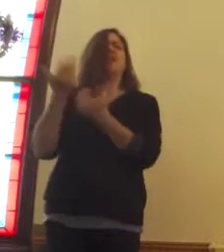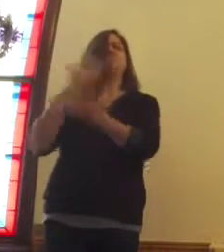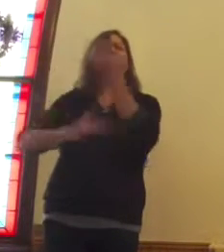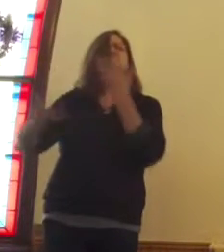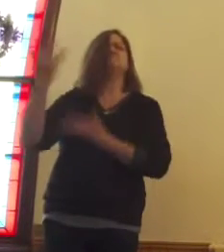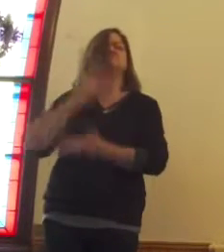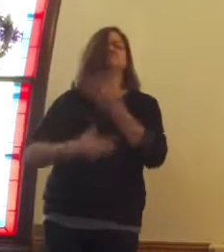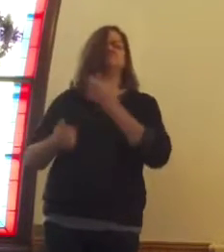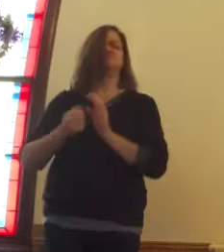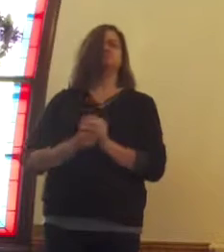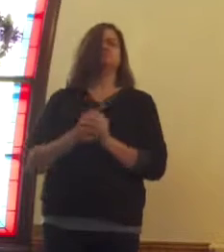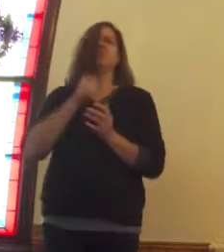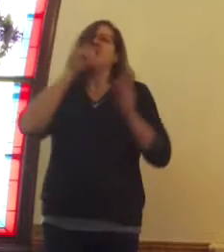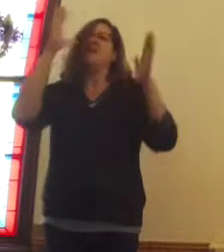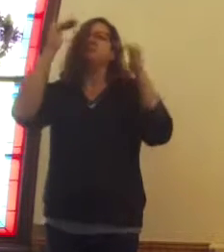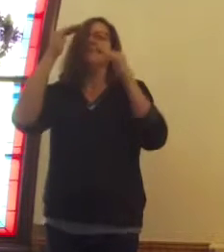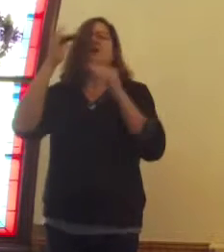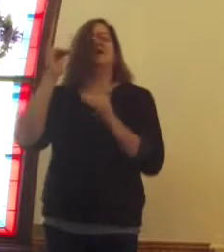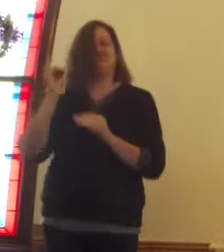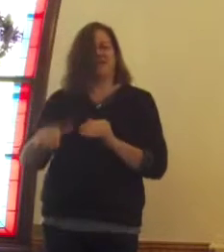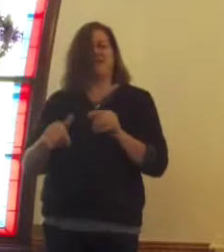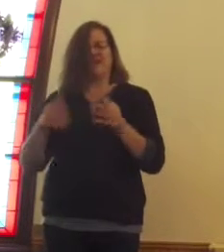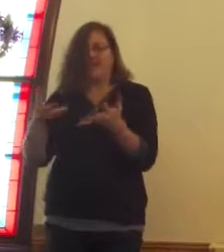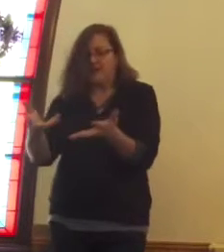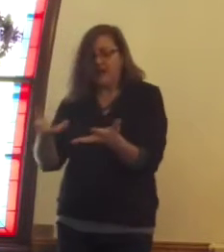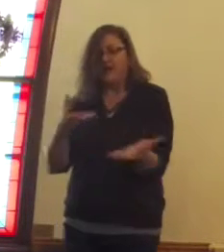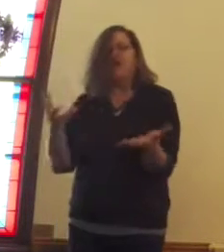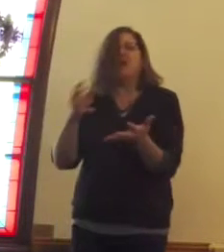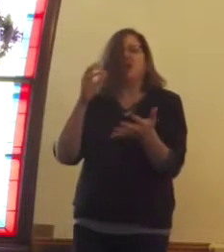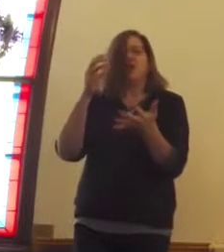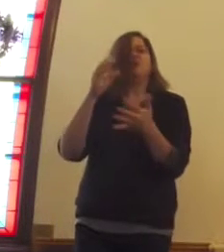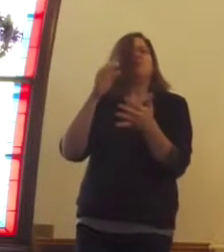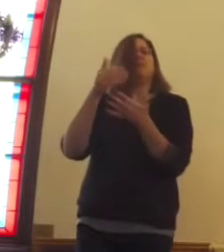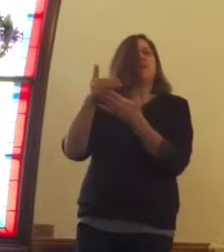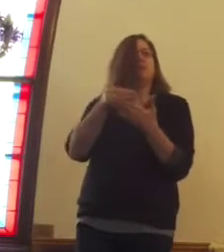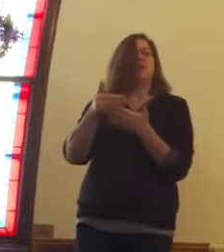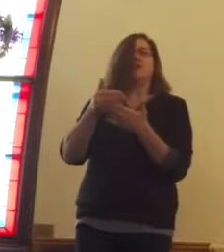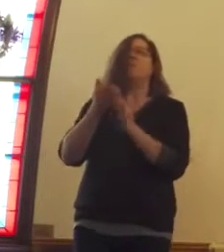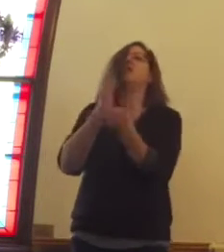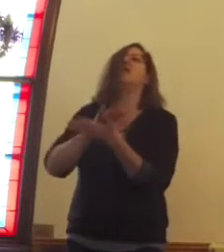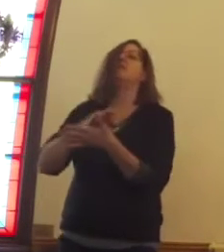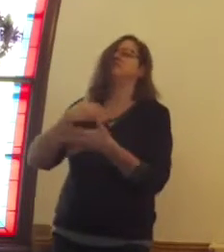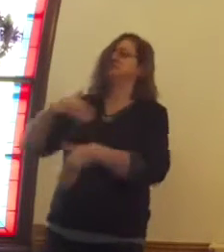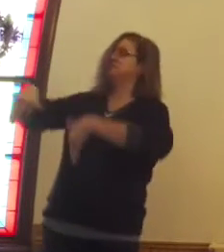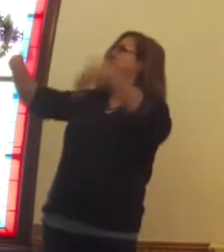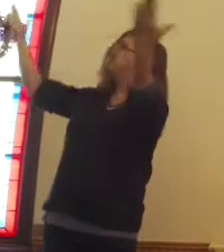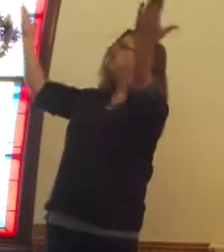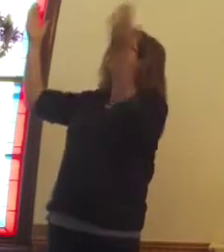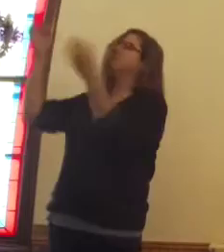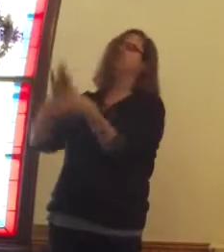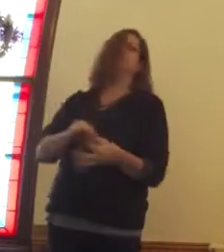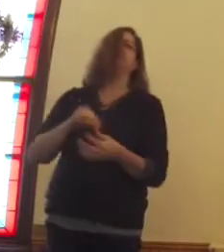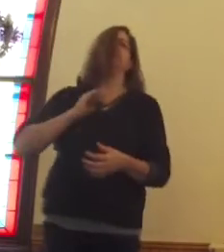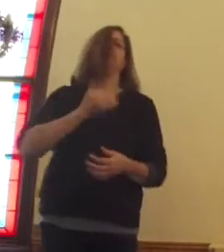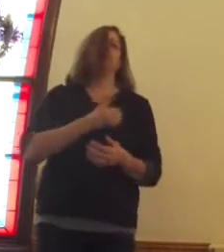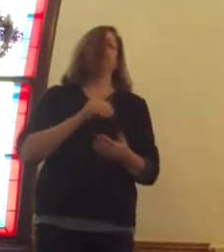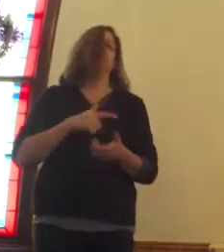that unexpected child becomes a part of our lives. Amen. Amen. Amen.